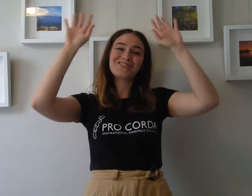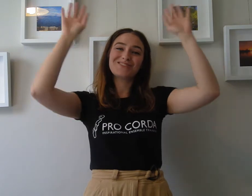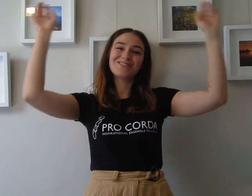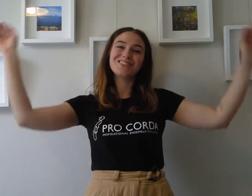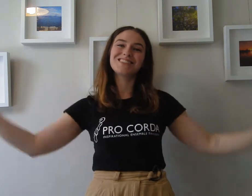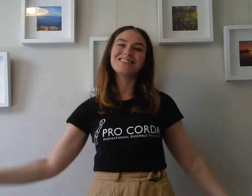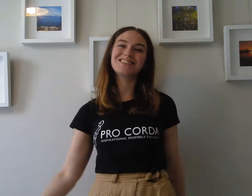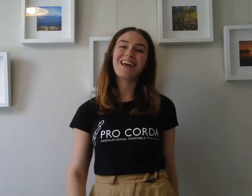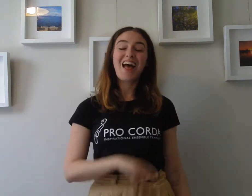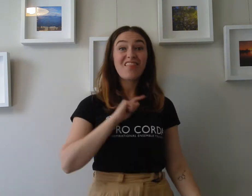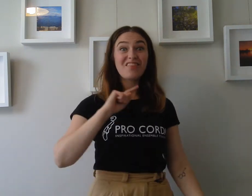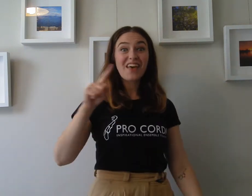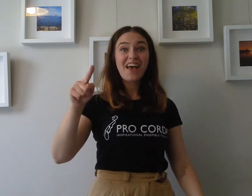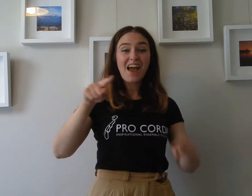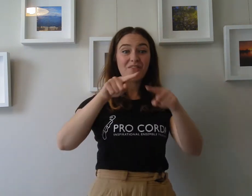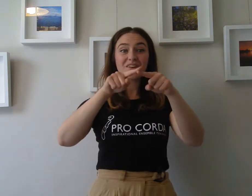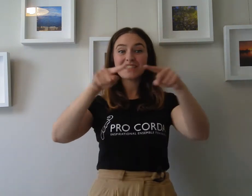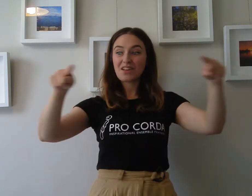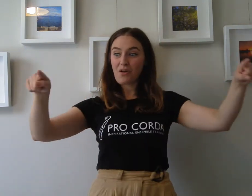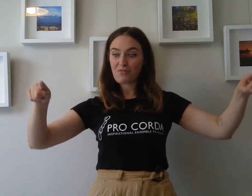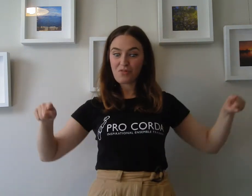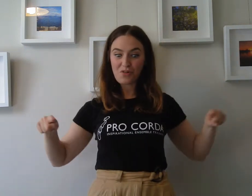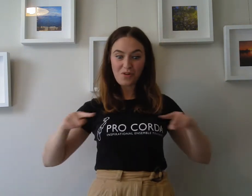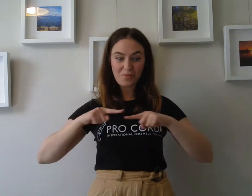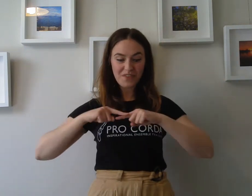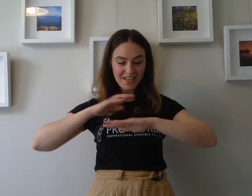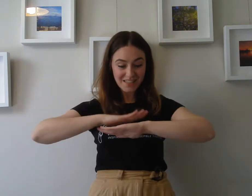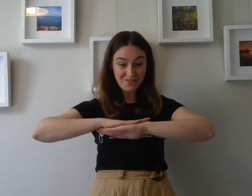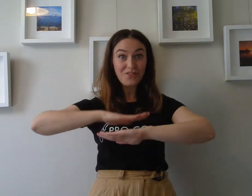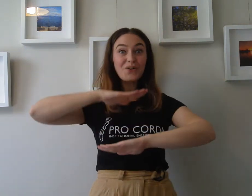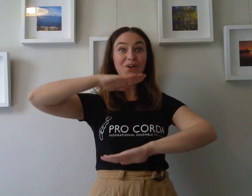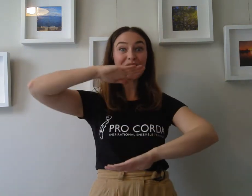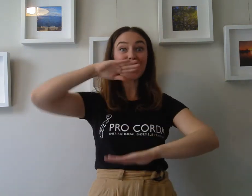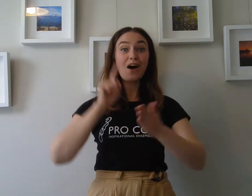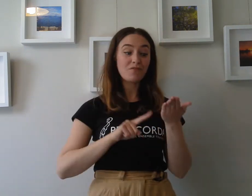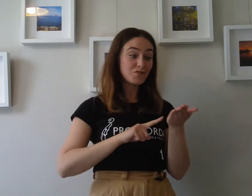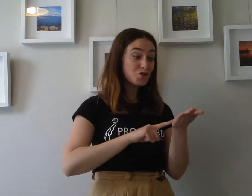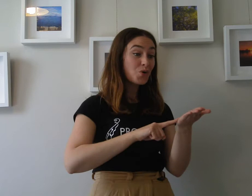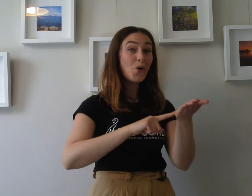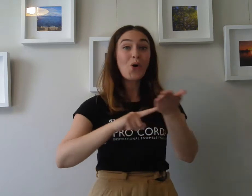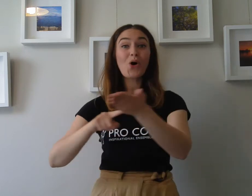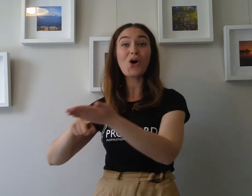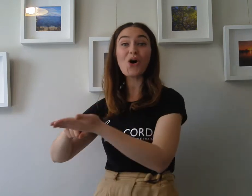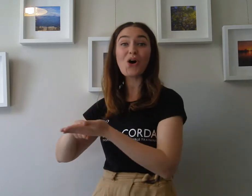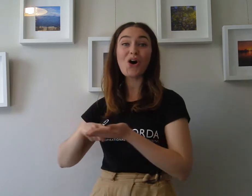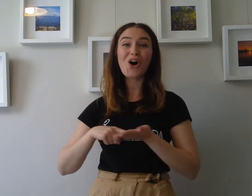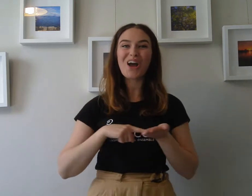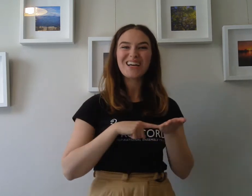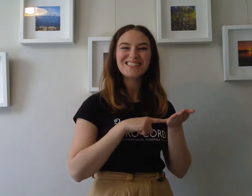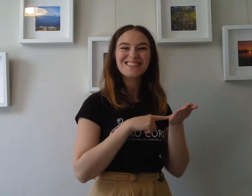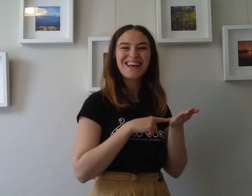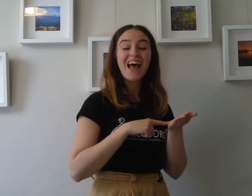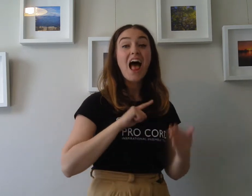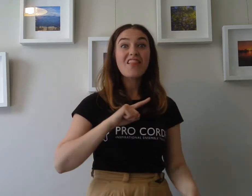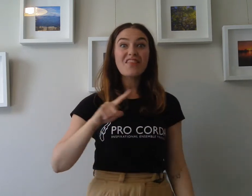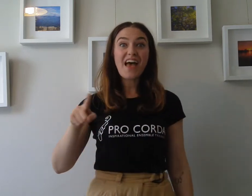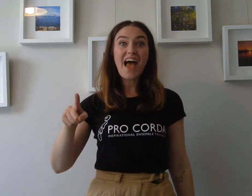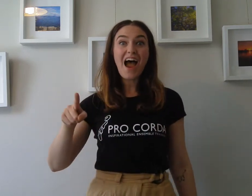There is a room that's full of ties There